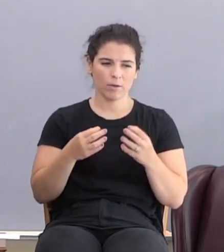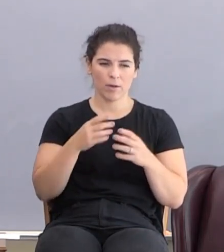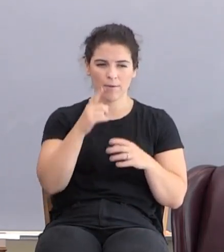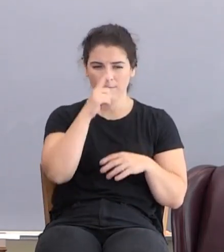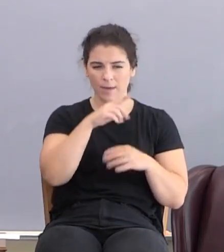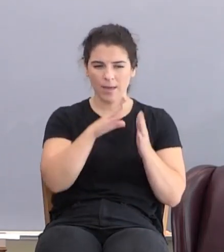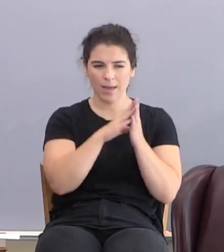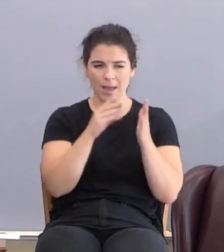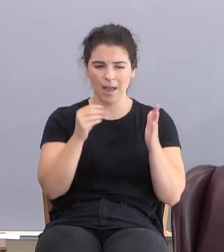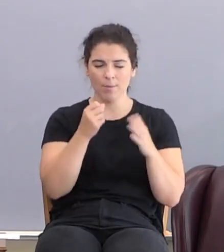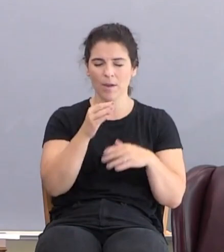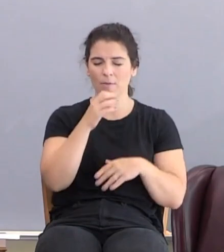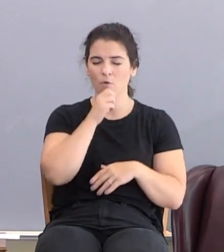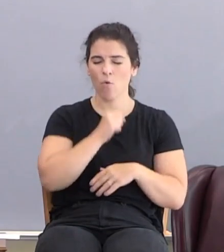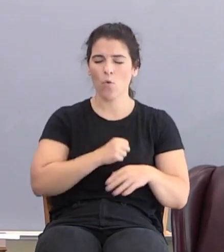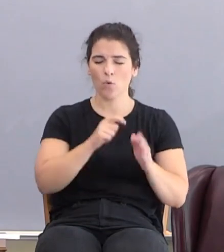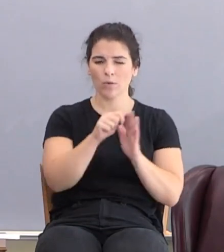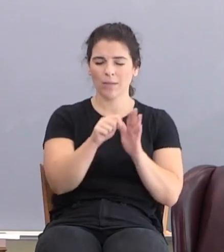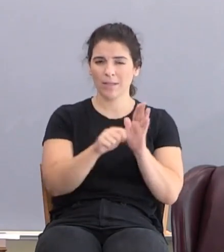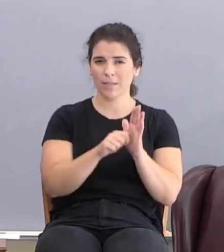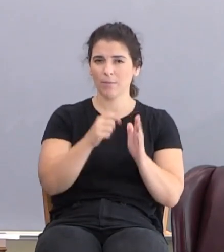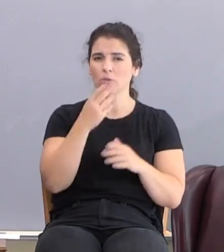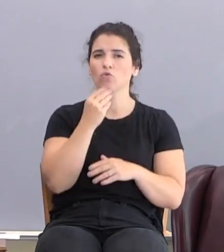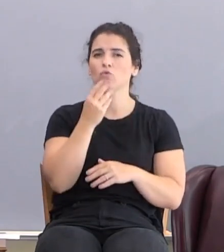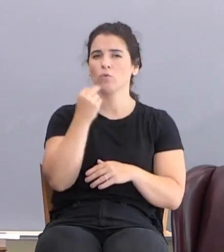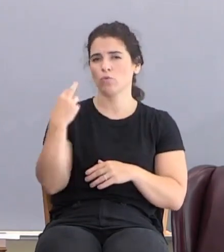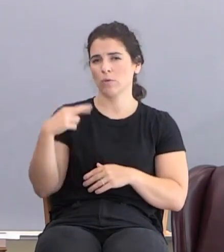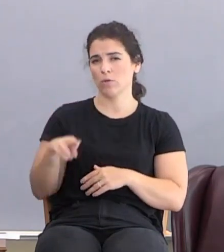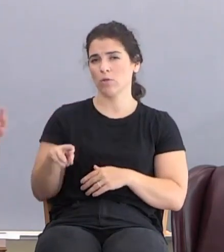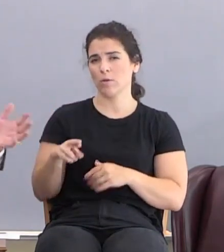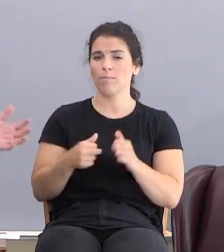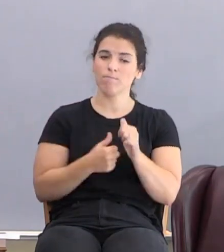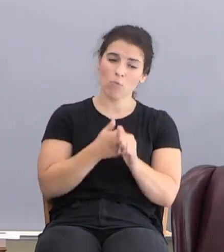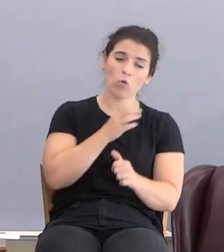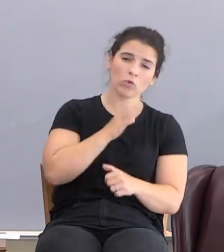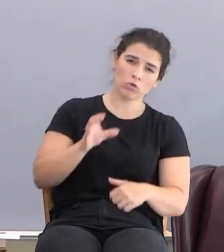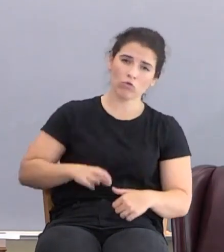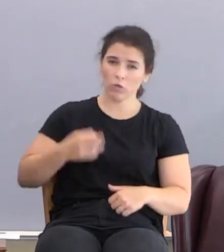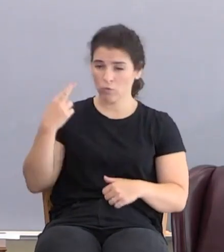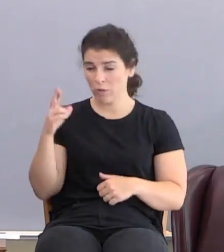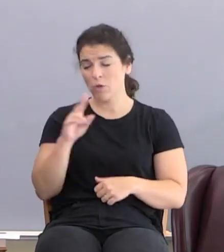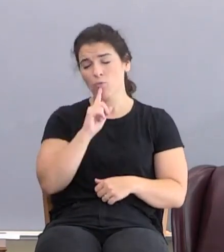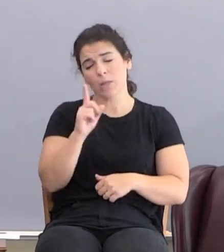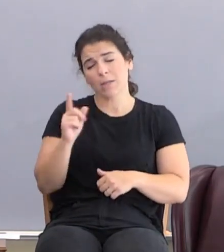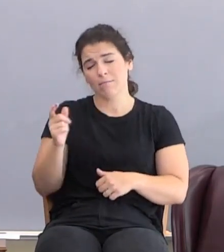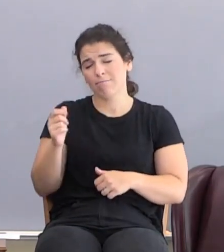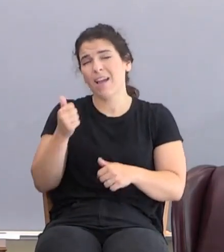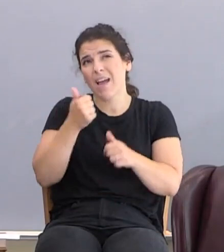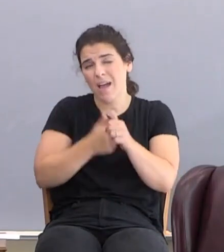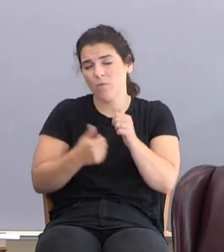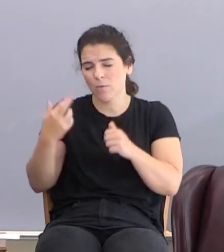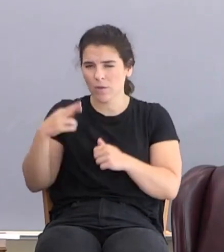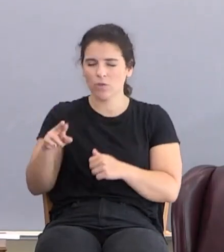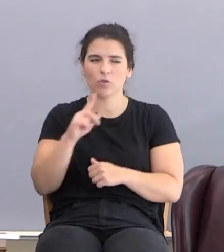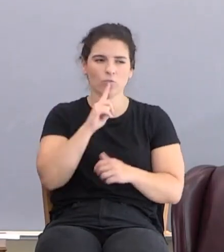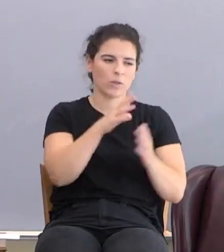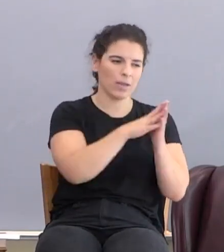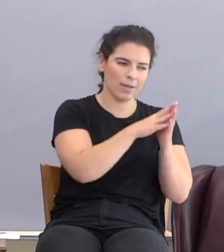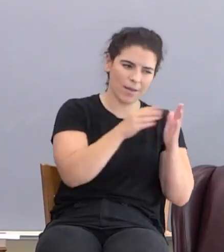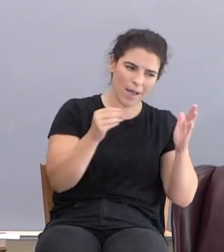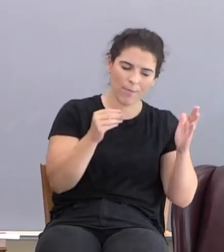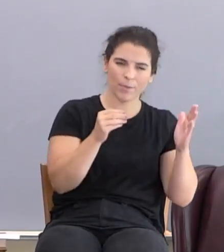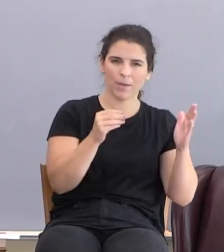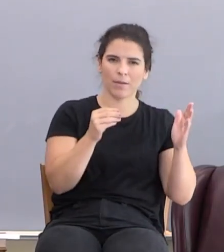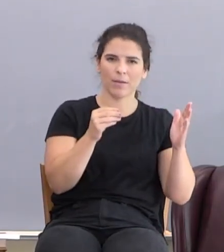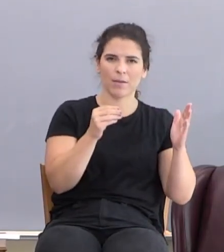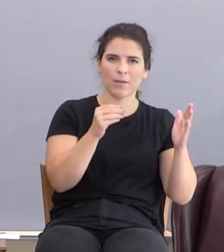Most of what you see in religion, in Christian religion, in every religion, frankly, is a plagiarism of some part